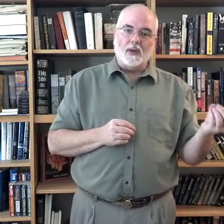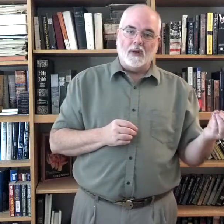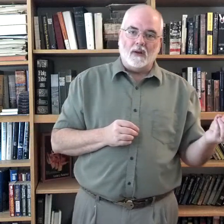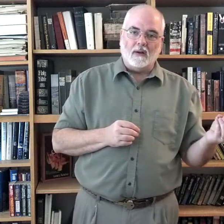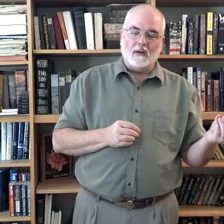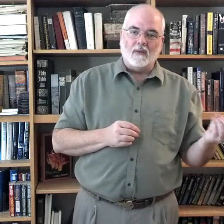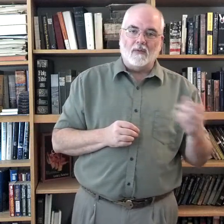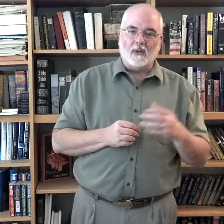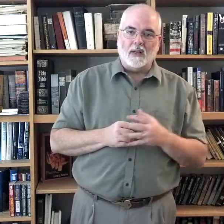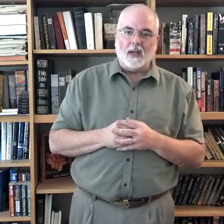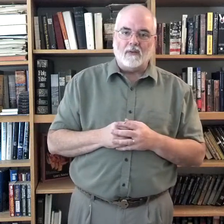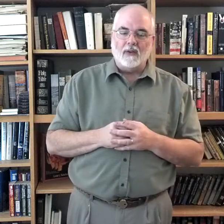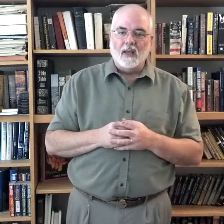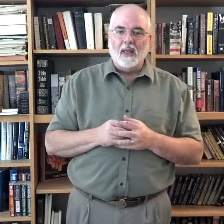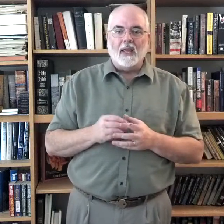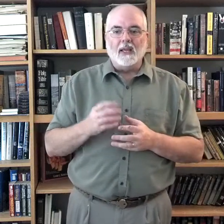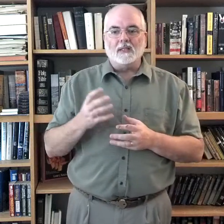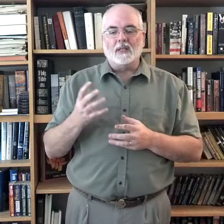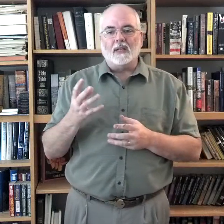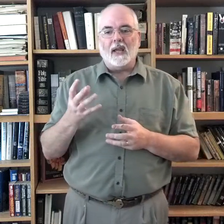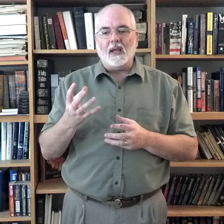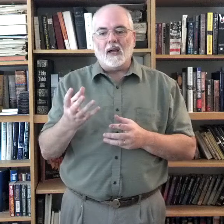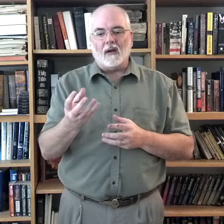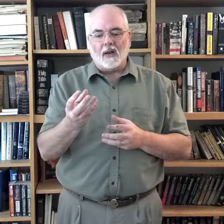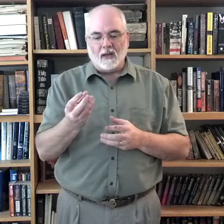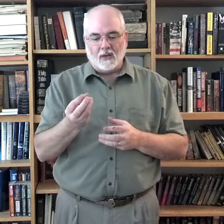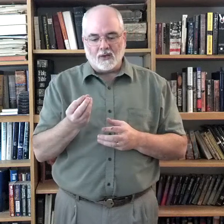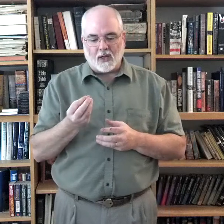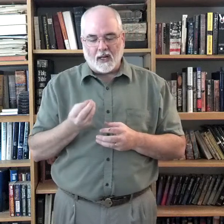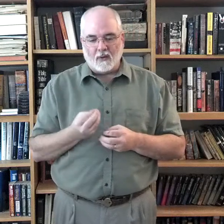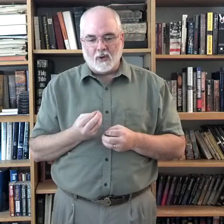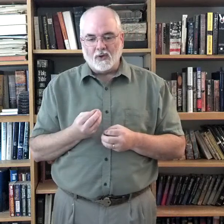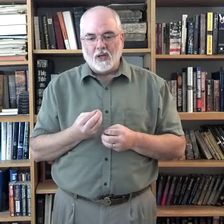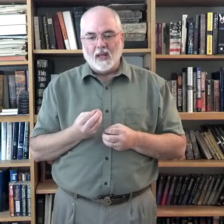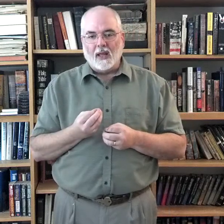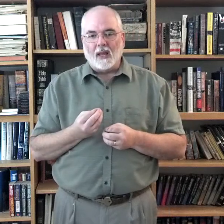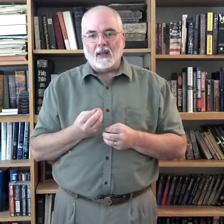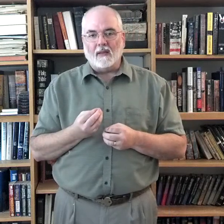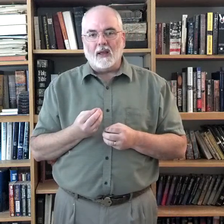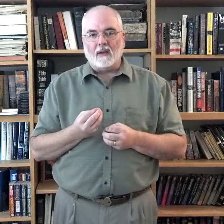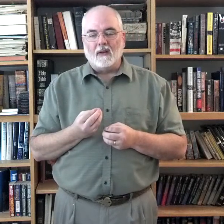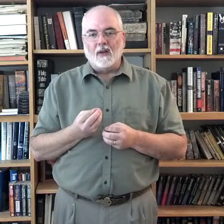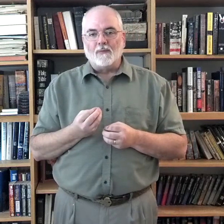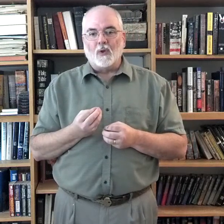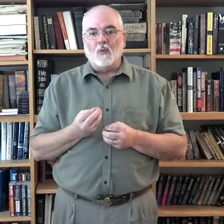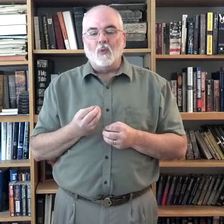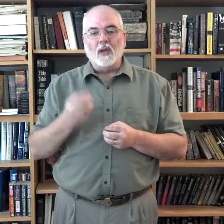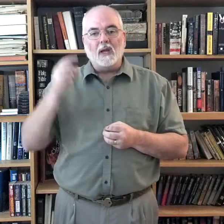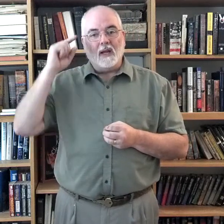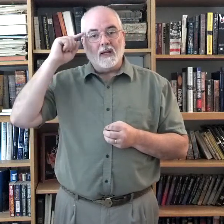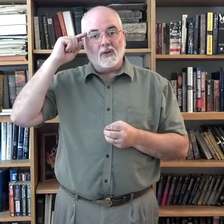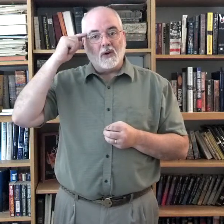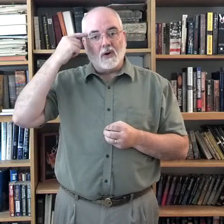for the deaf is to take our English language that we internally